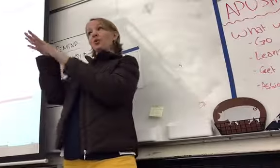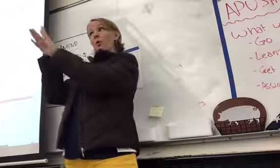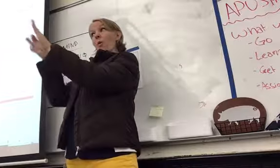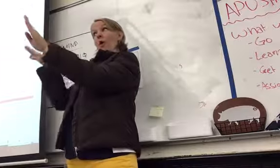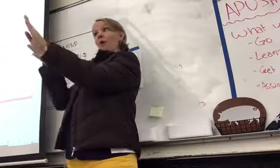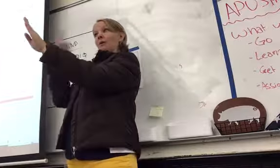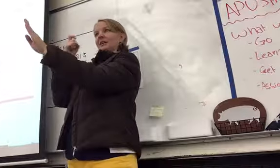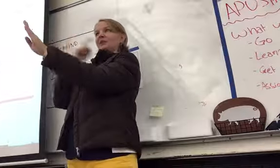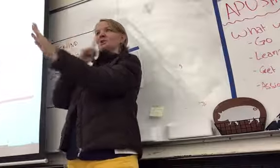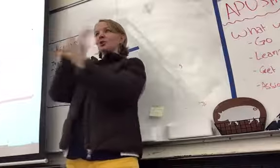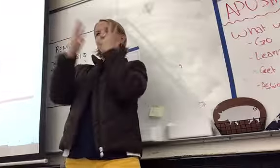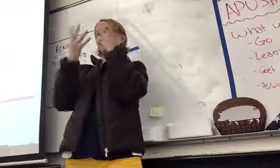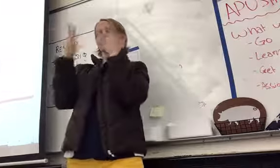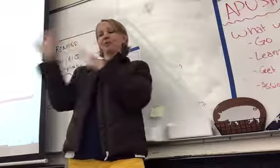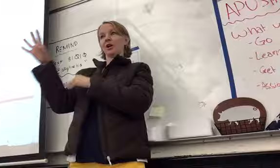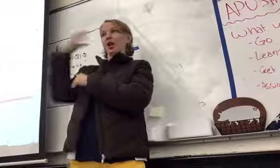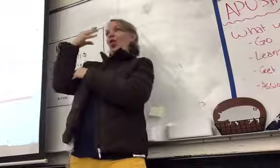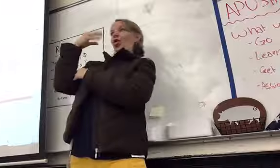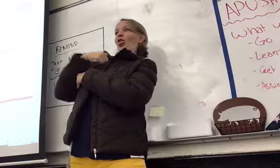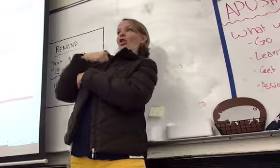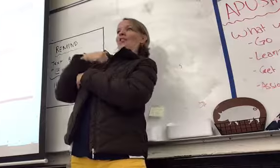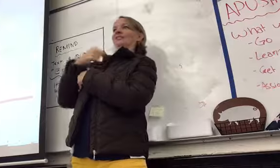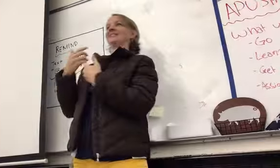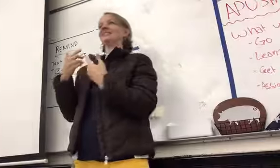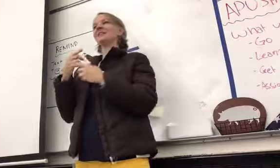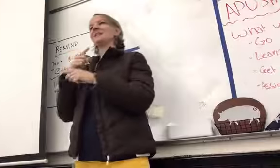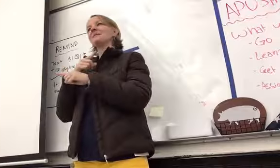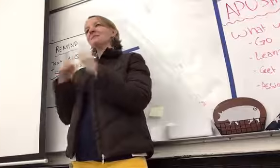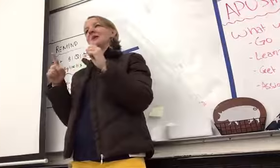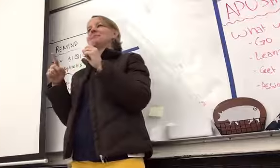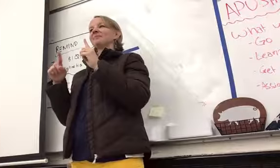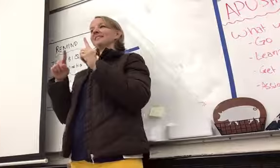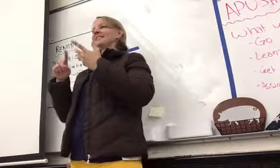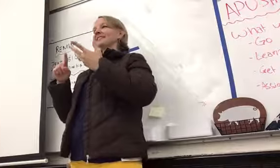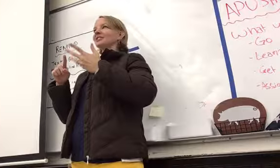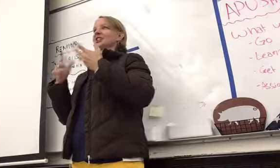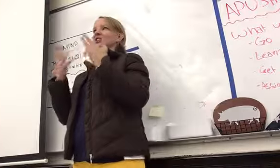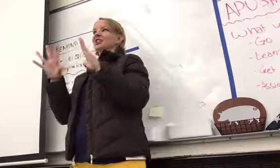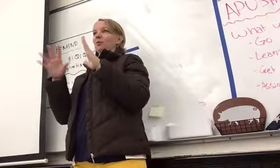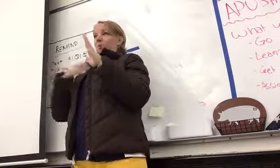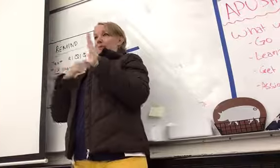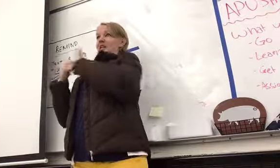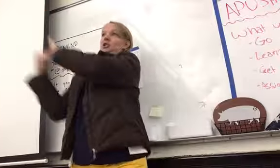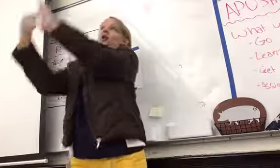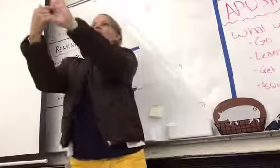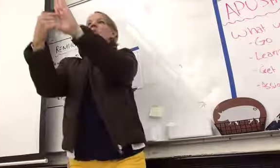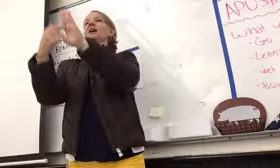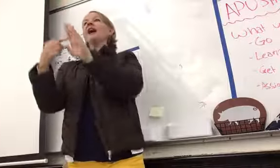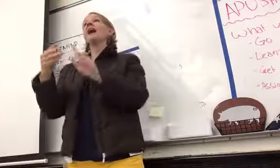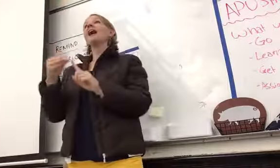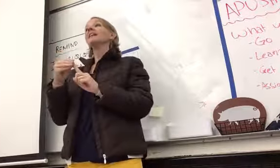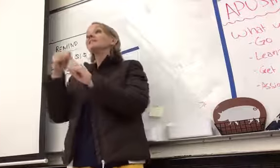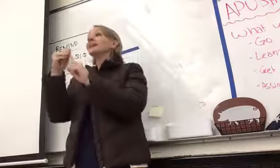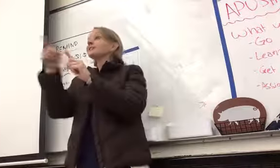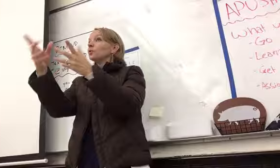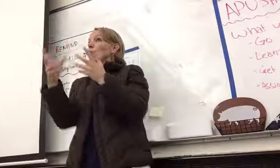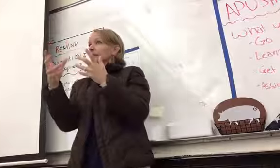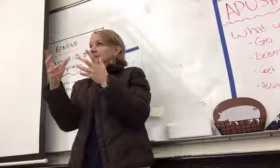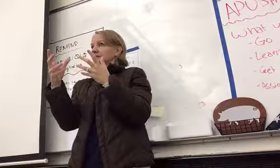so embarrassed. She was like, please don't show this to anybody. I'm not going to, unless you want me to. So when I have a truly exemplary project, I